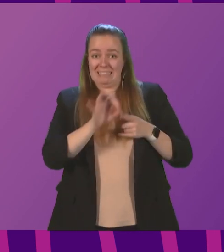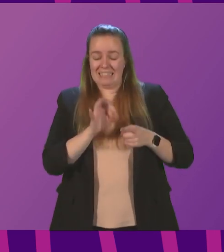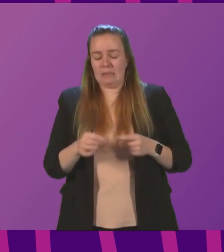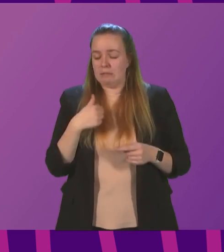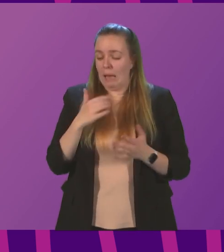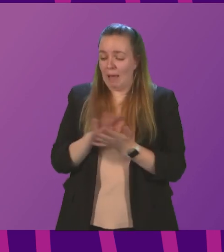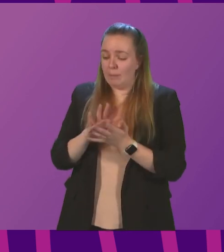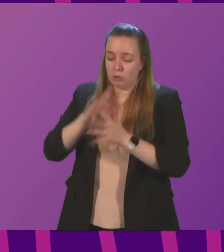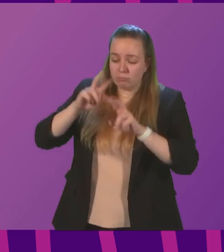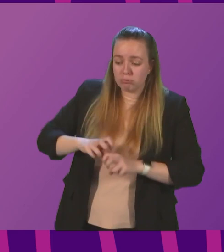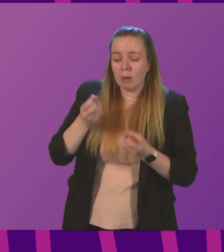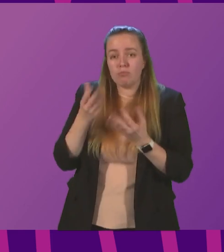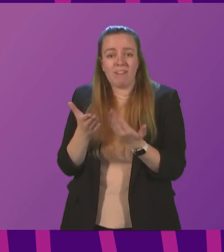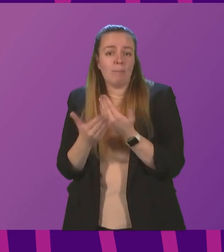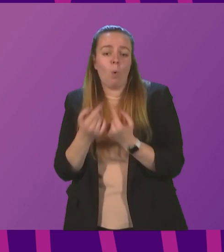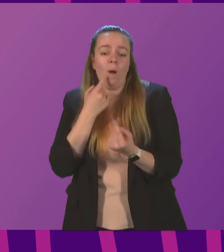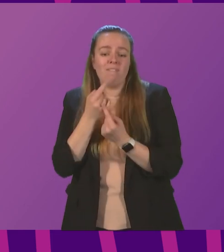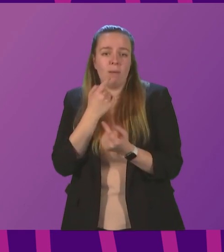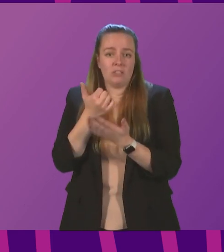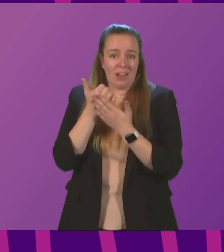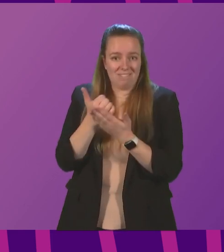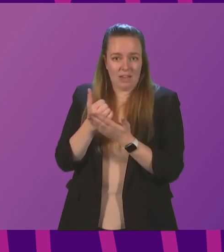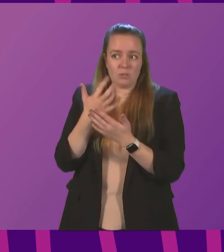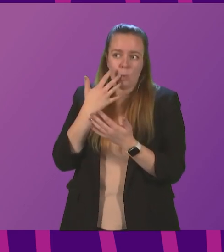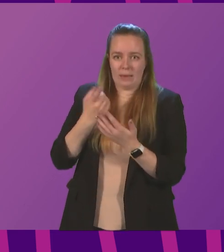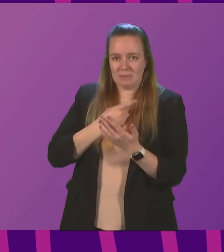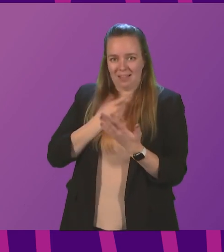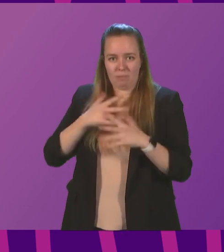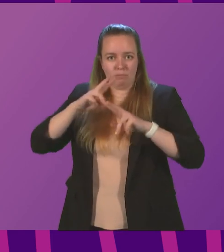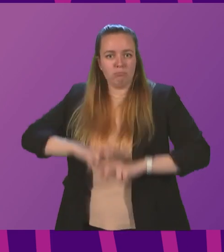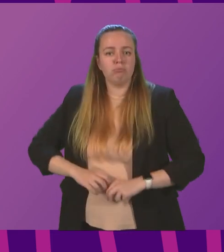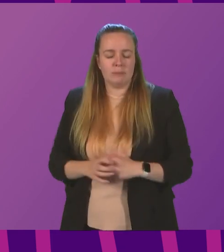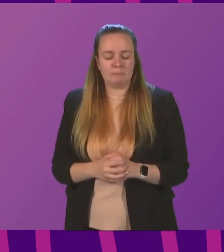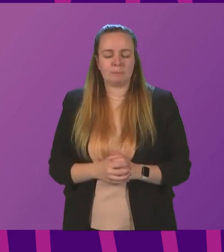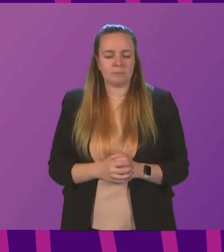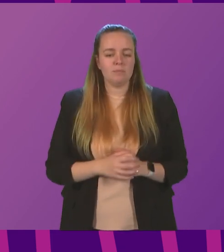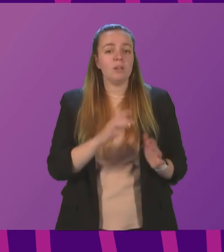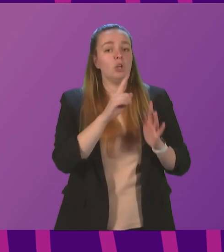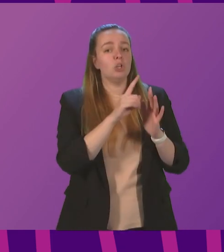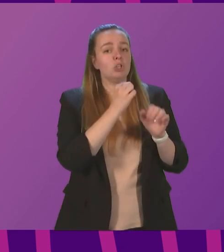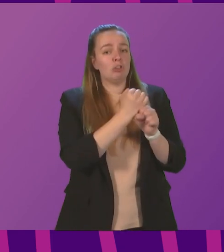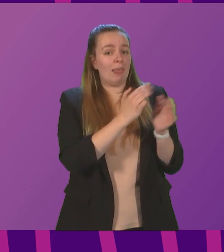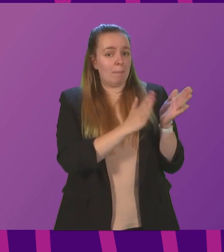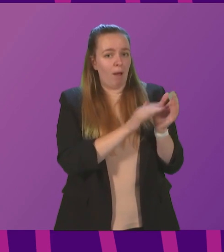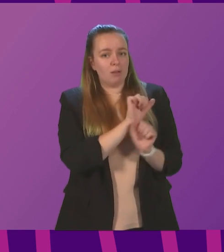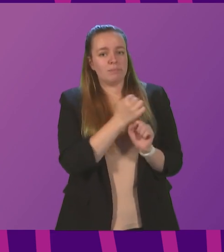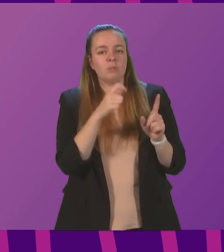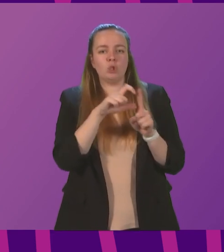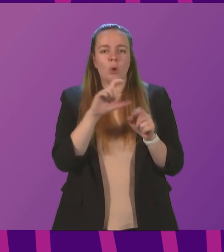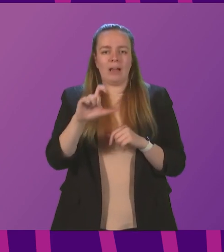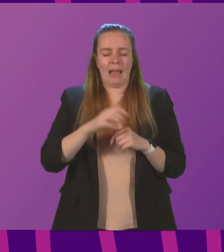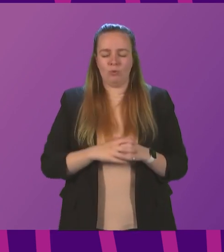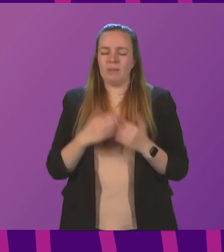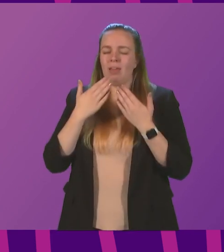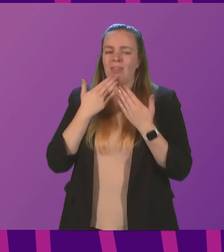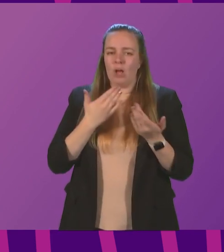look into that and provide any further information and advice after I have had the opportunity to do so. Julian Martin to be followed by Donald Cameron. Thank